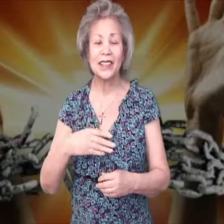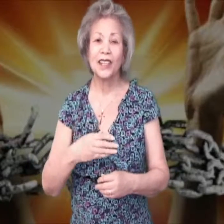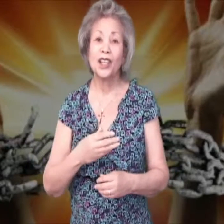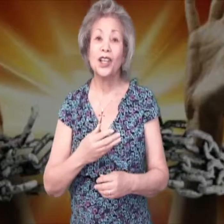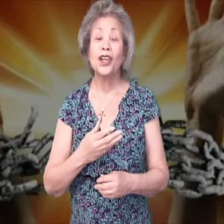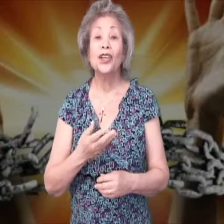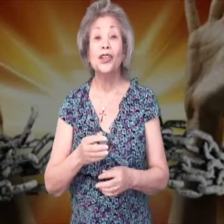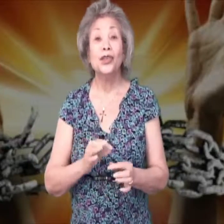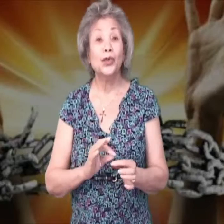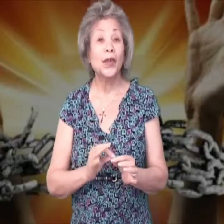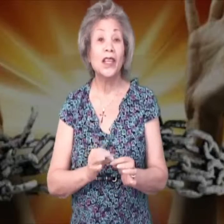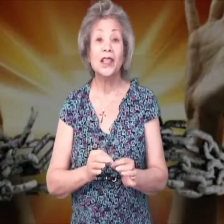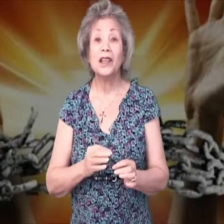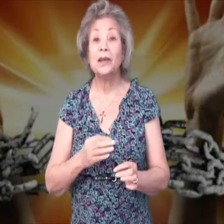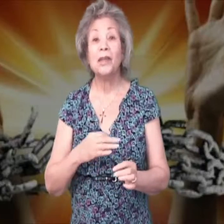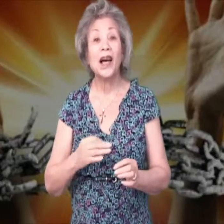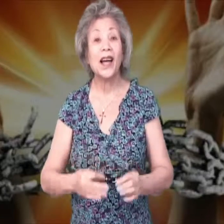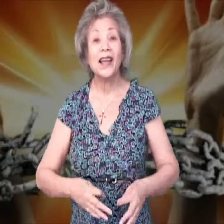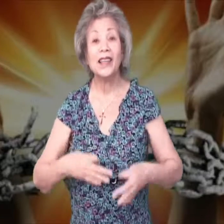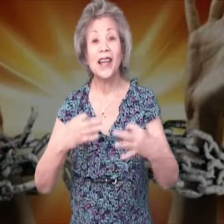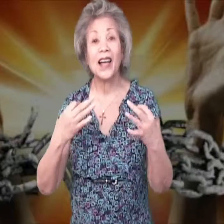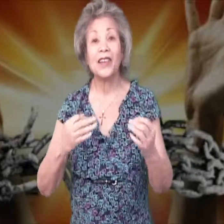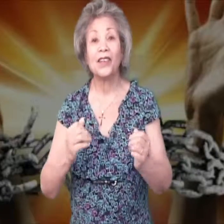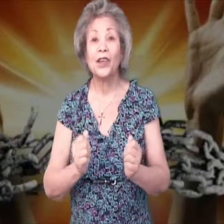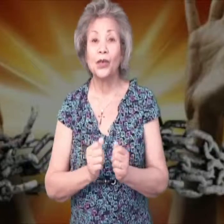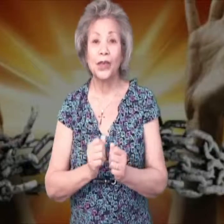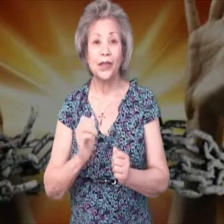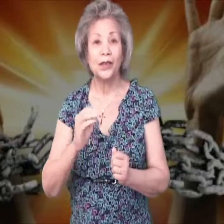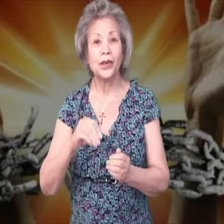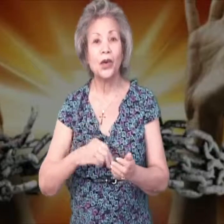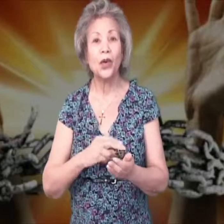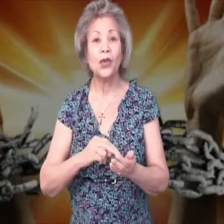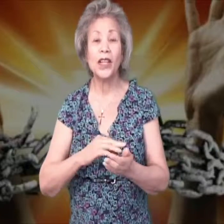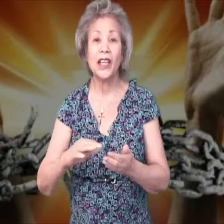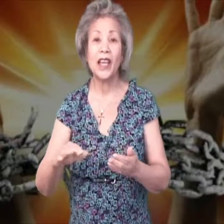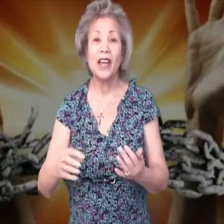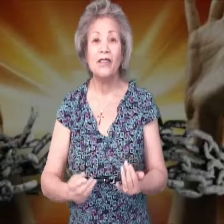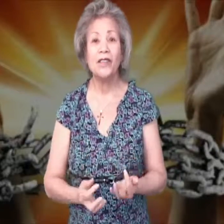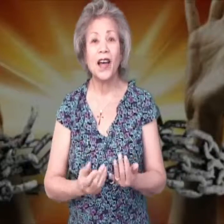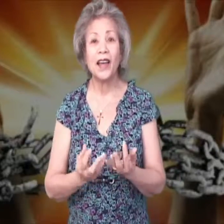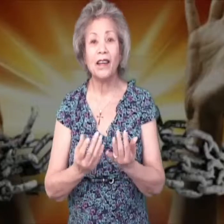You mend my life with your holy fire,